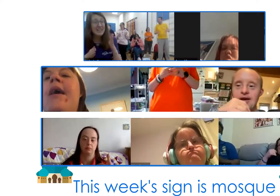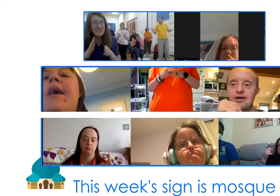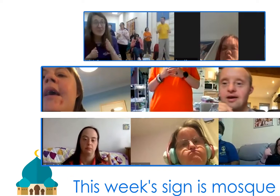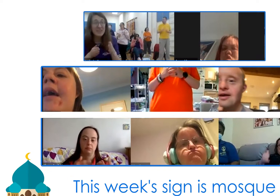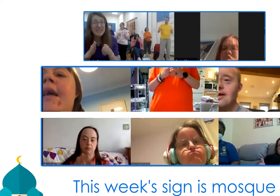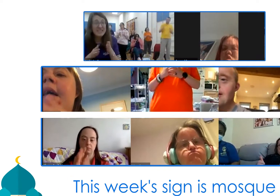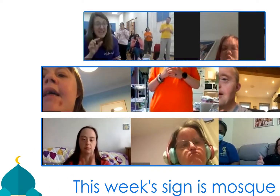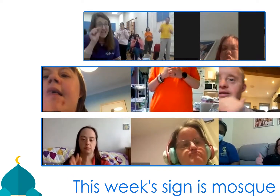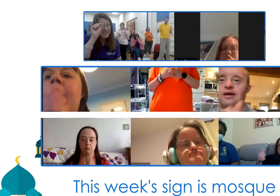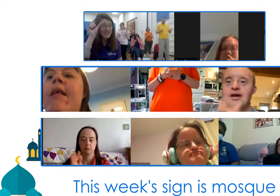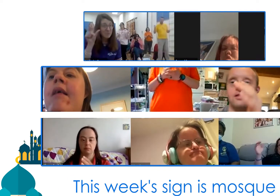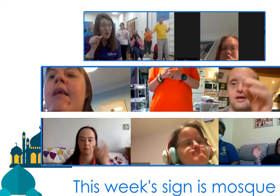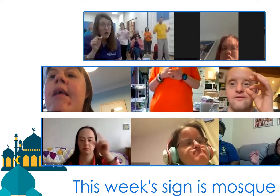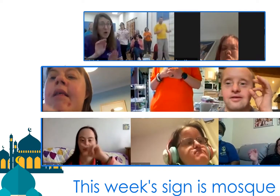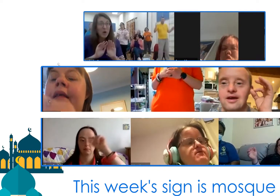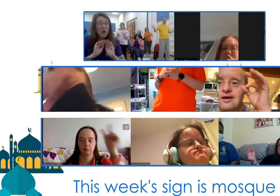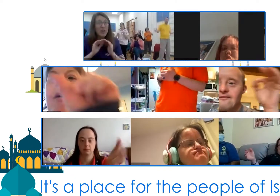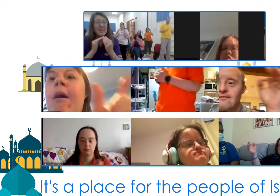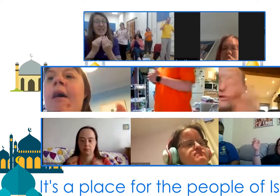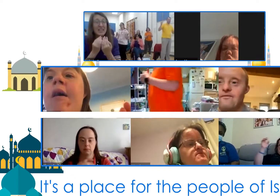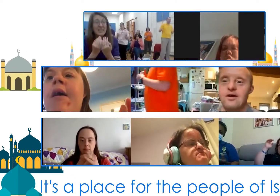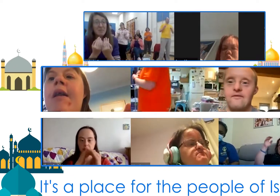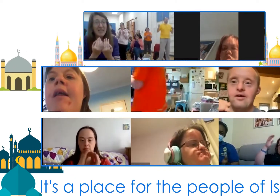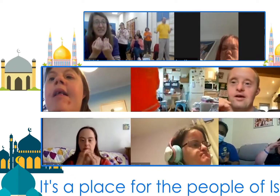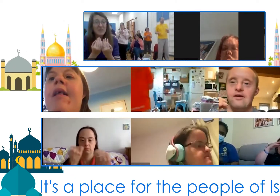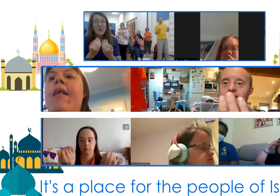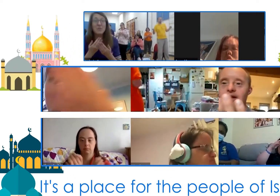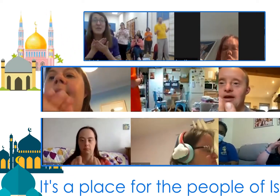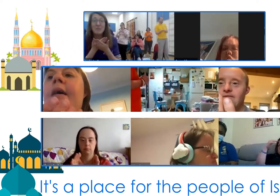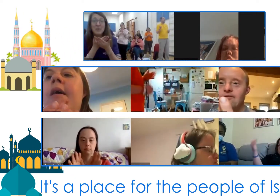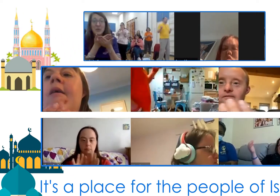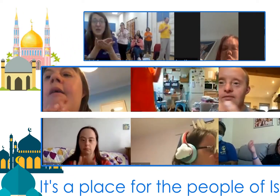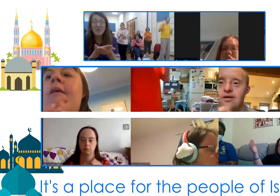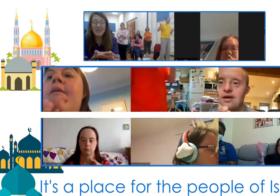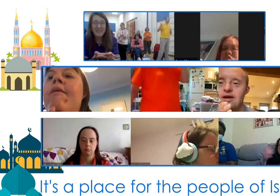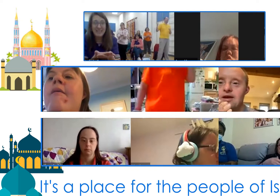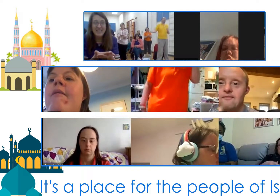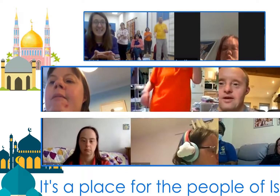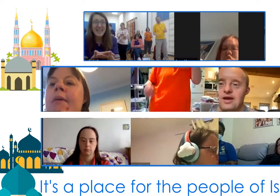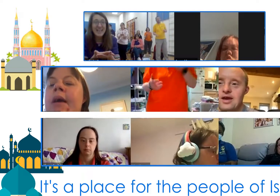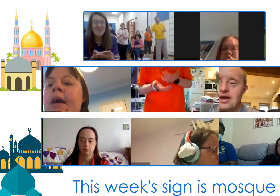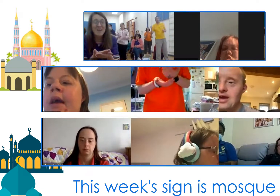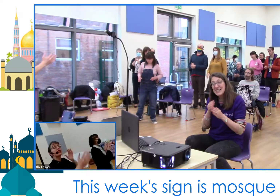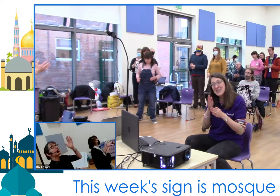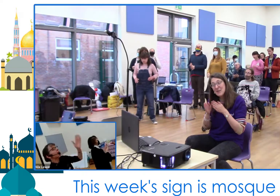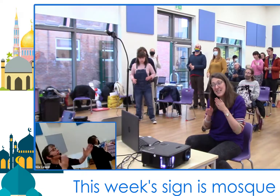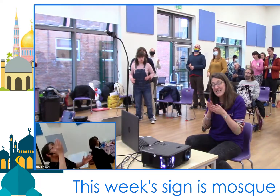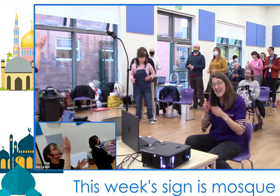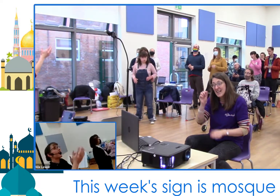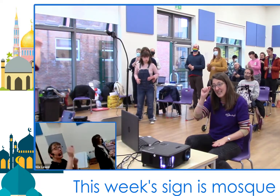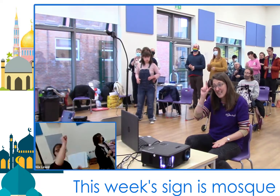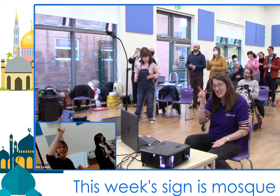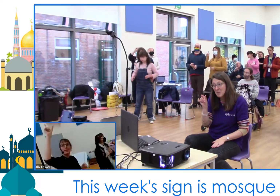this week's time is lost, it's a place for the people of We become, this